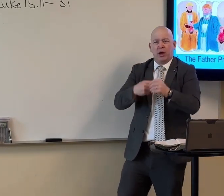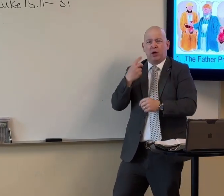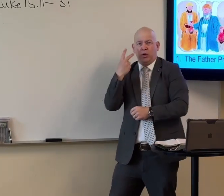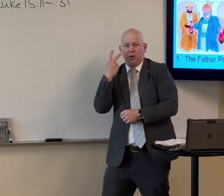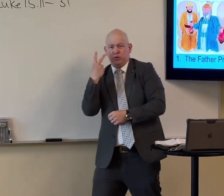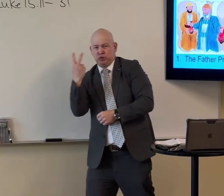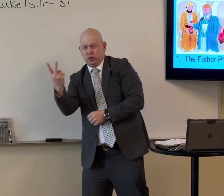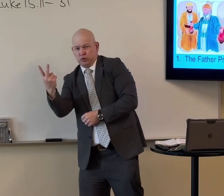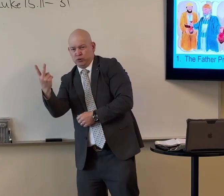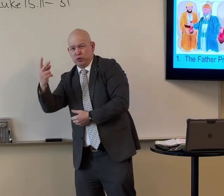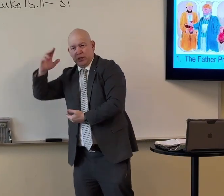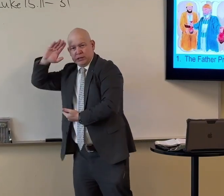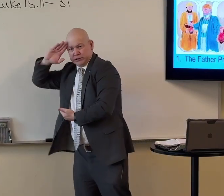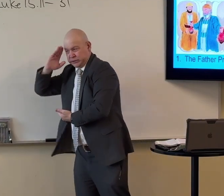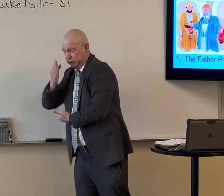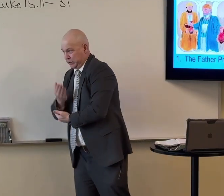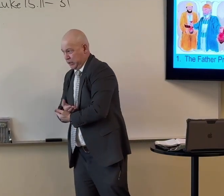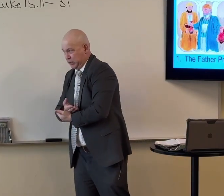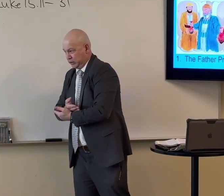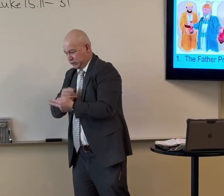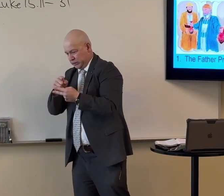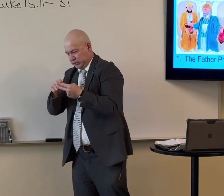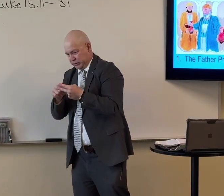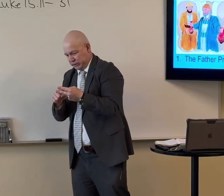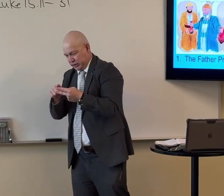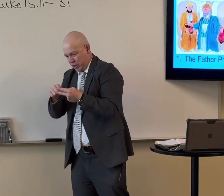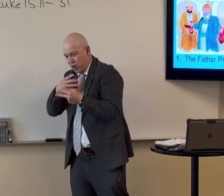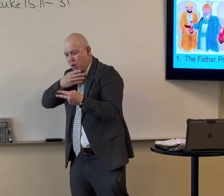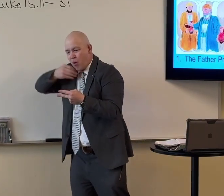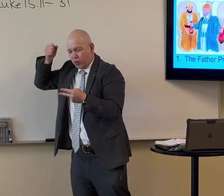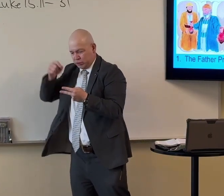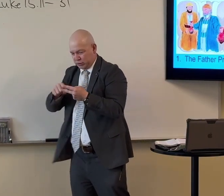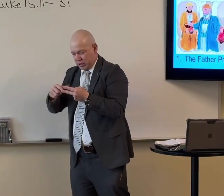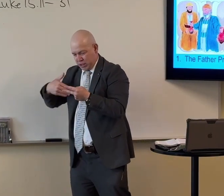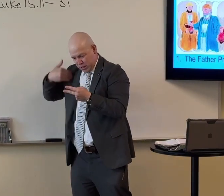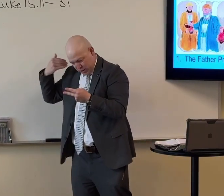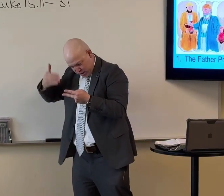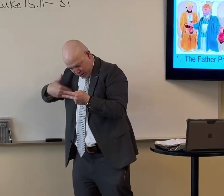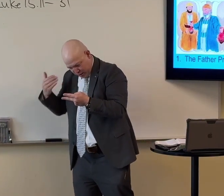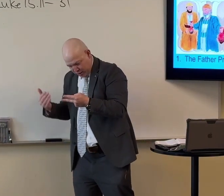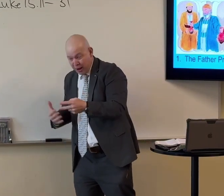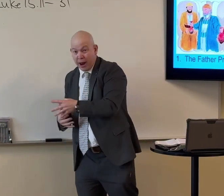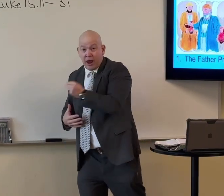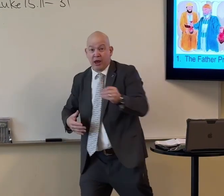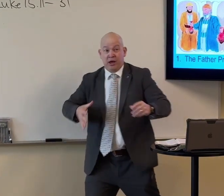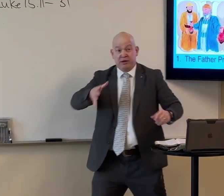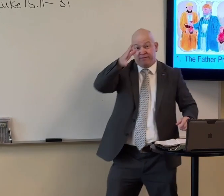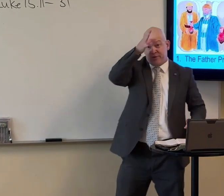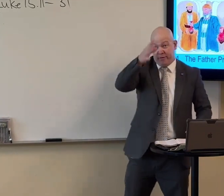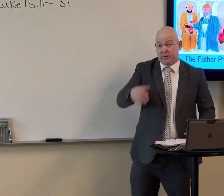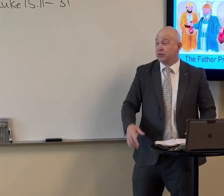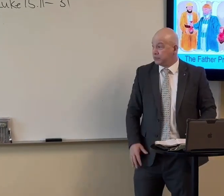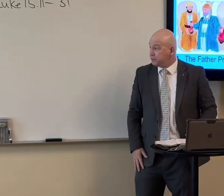It's about two sons, the oldest and the youngest, and a father.